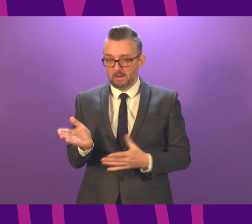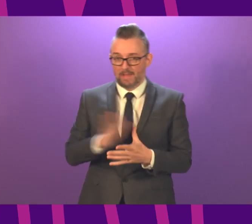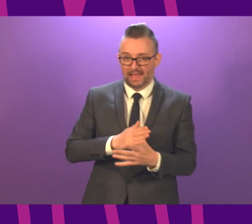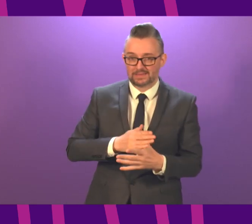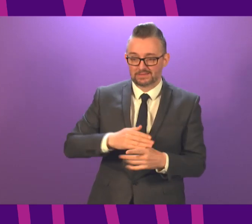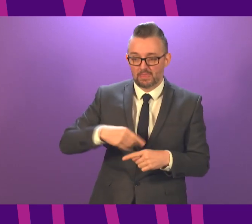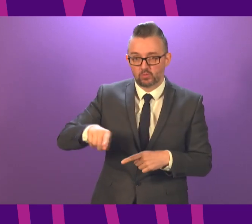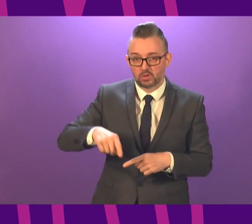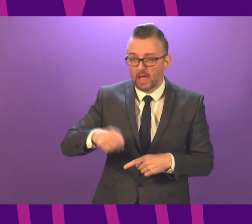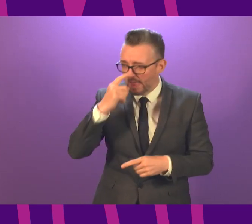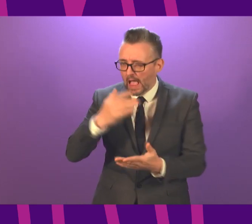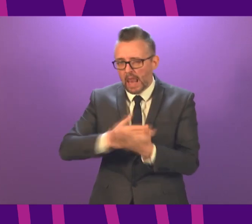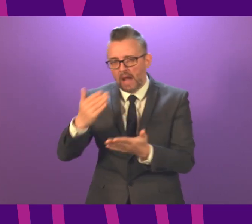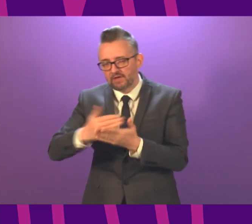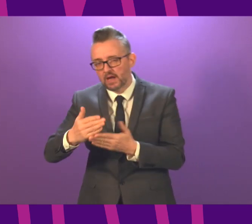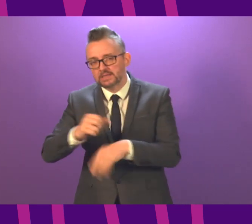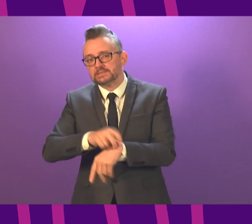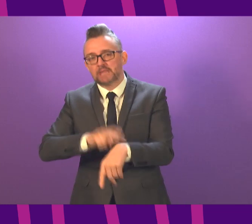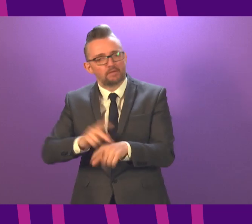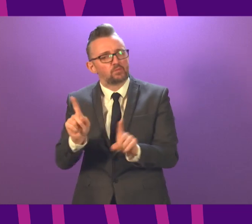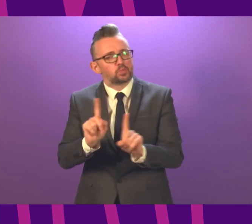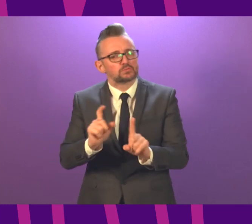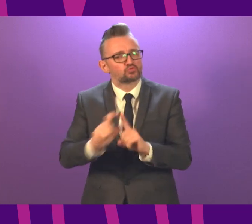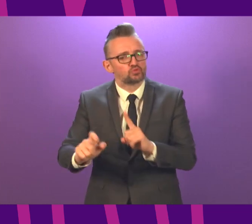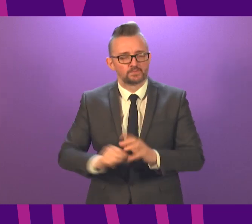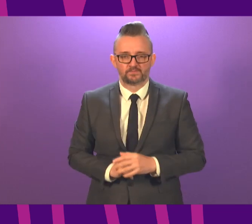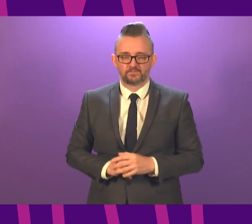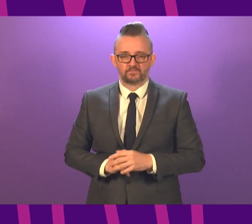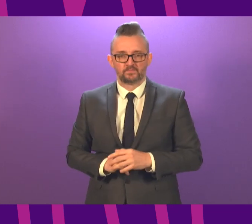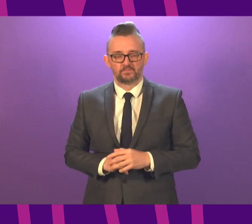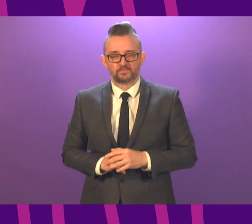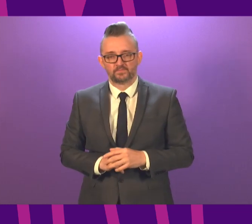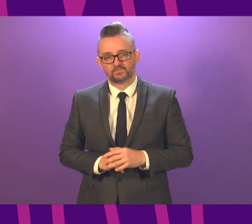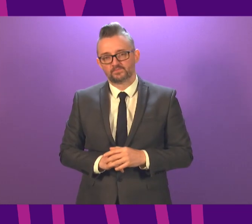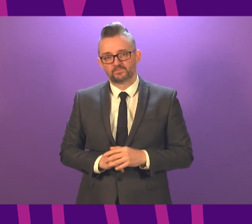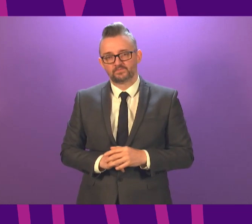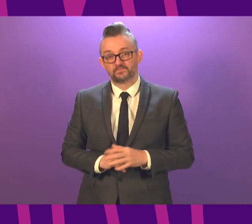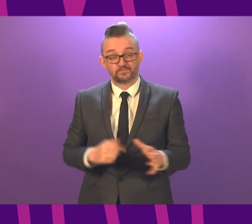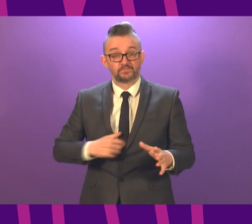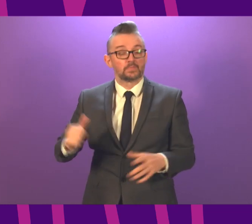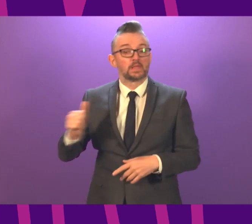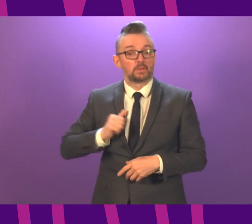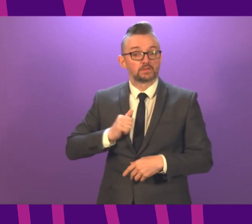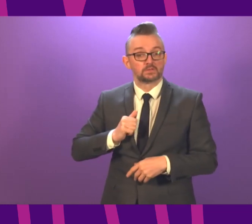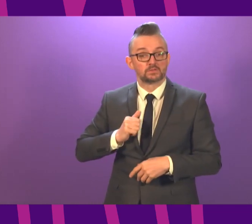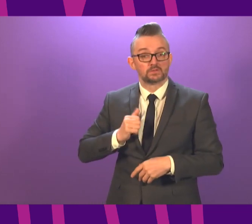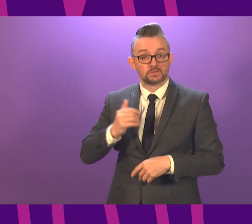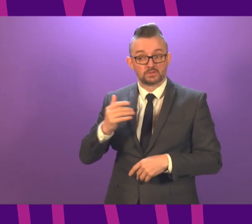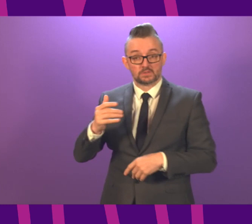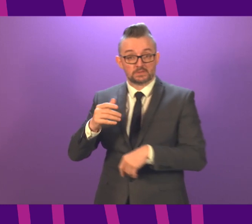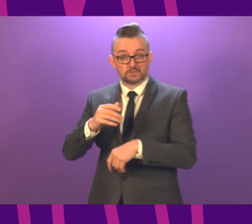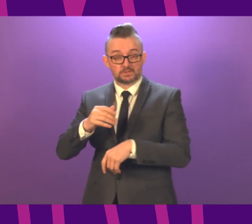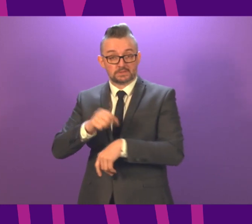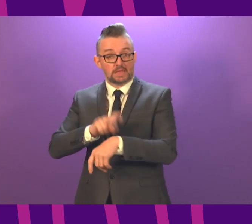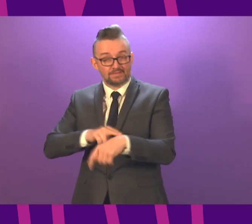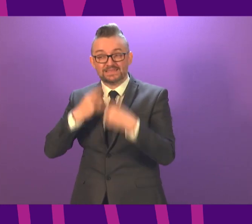Can the First Minister provide clarity in what our expectation is? Well, would expect teachers to still be in